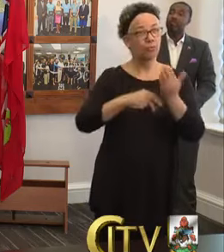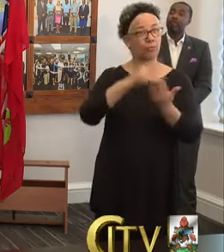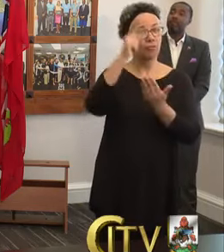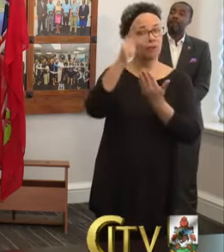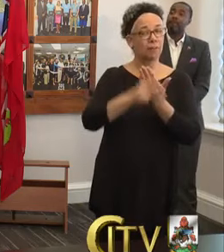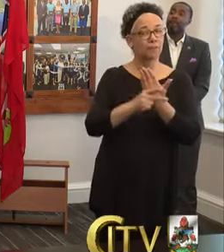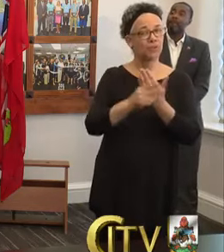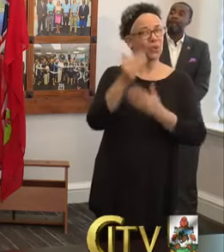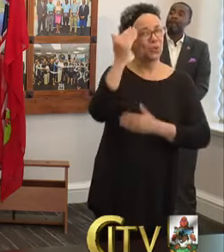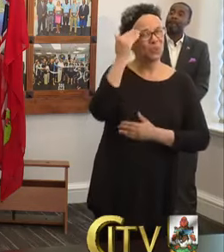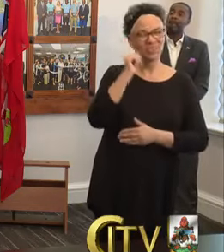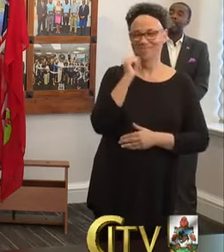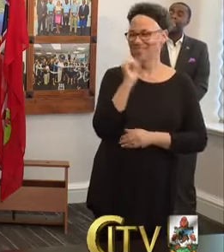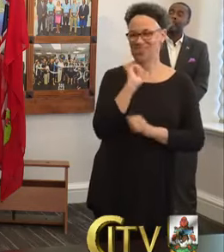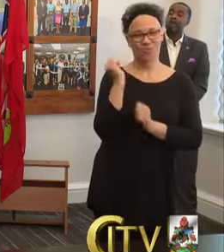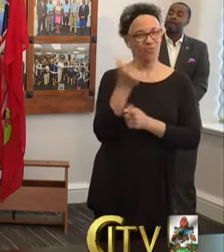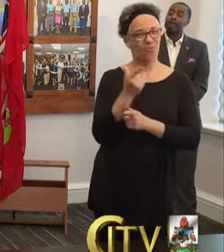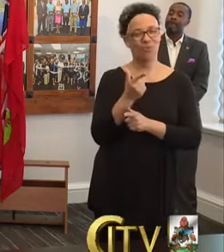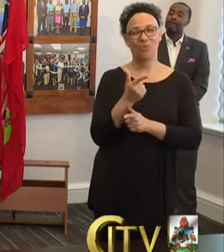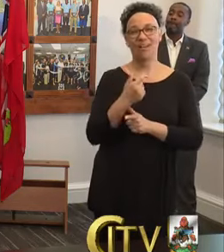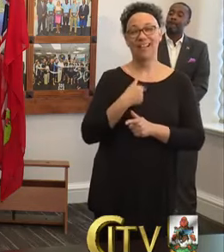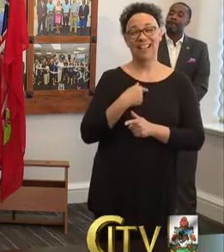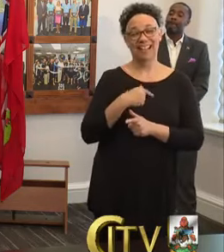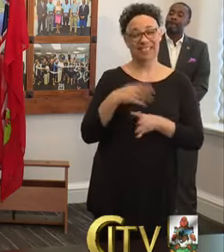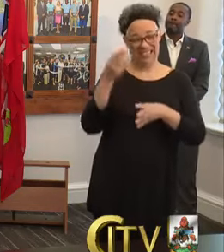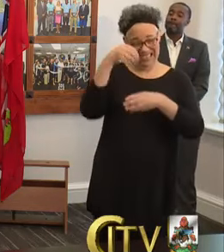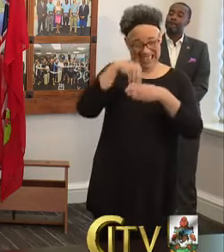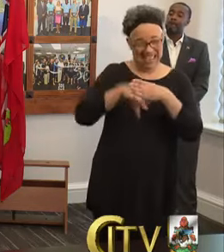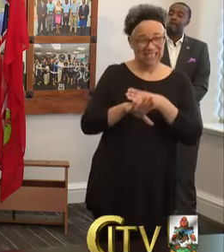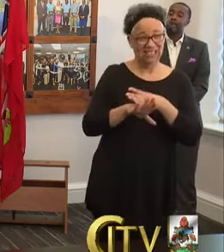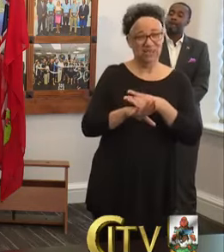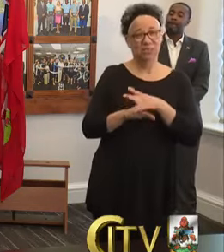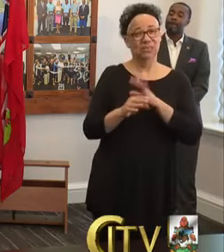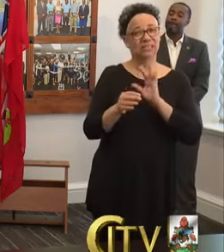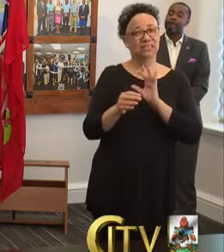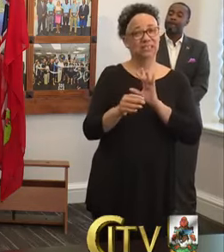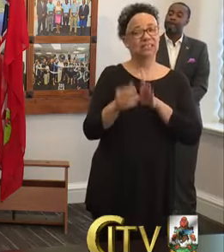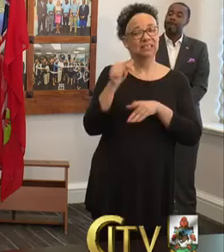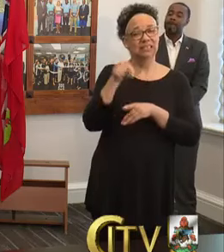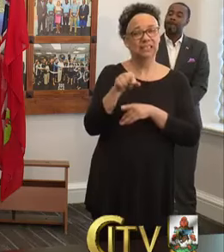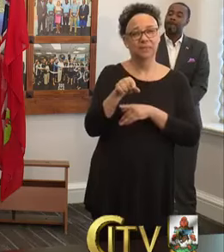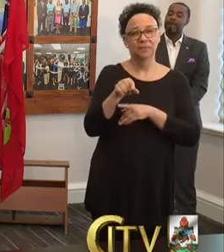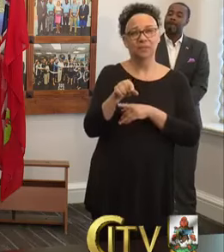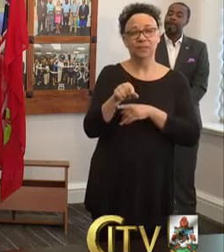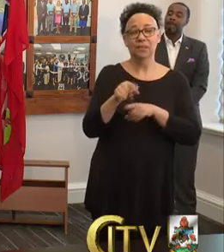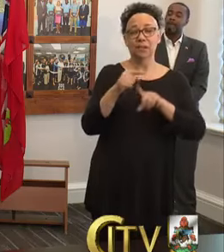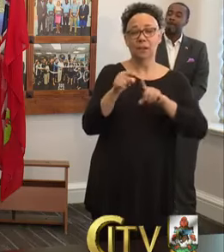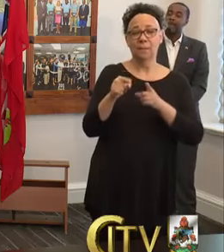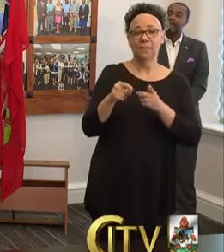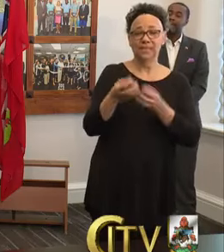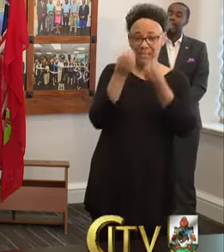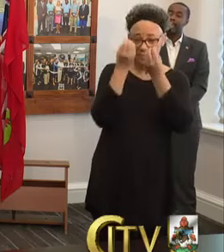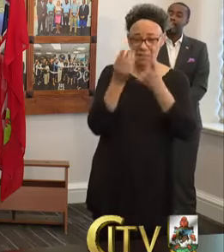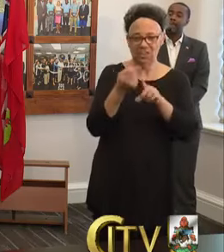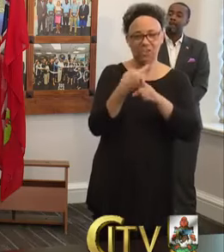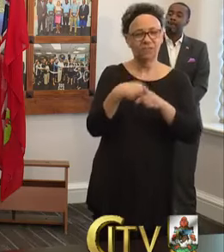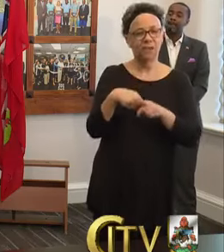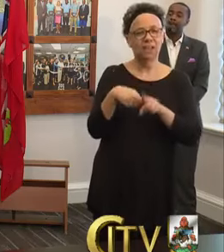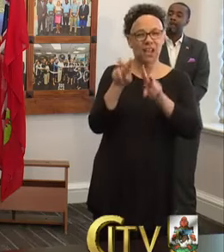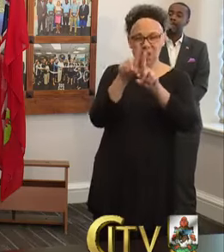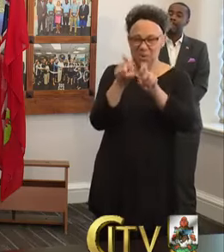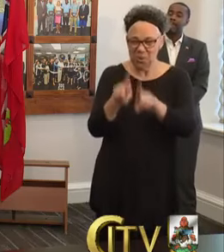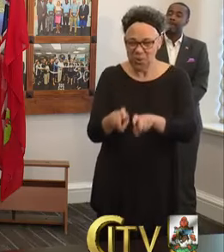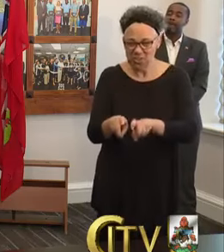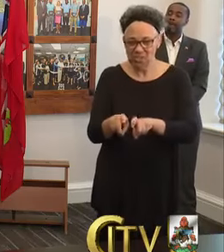and students have access to devices and internet needed to support the remote learning strategy. The data from the surveys will help us gain a more accurate